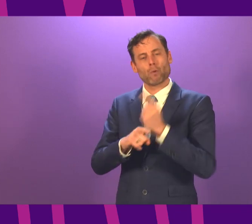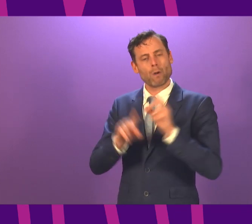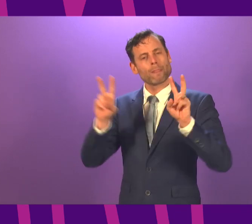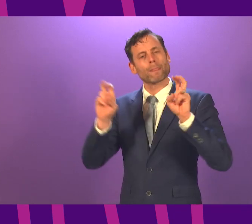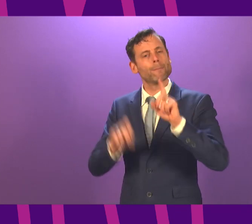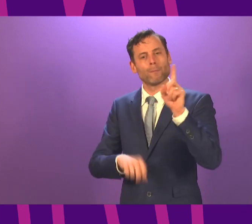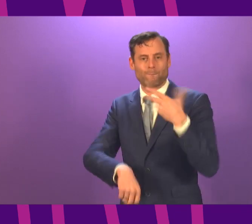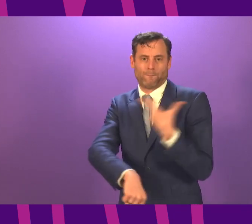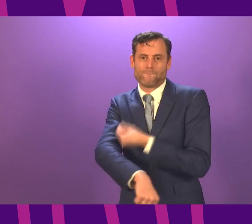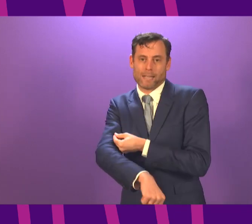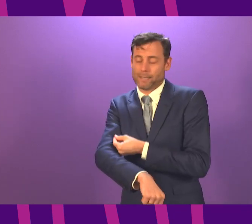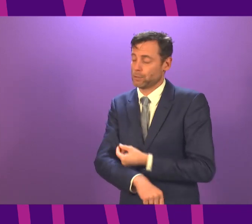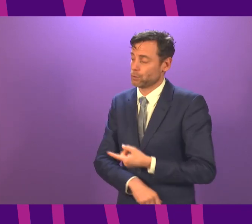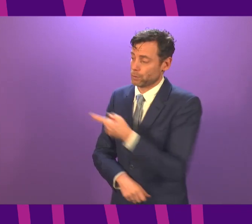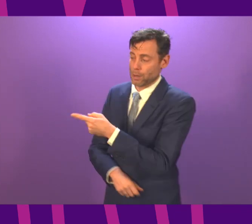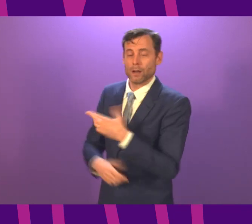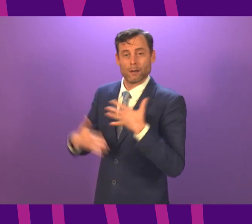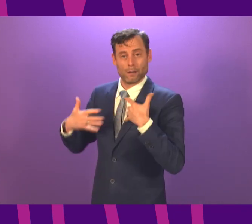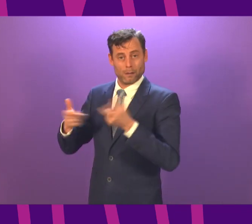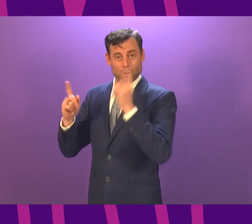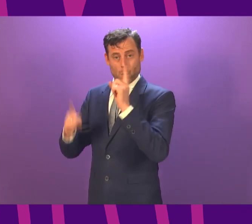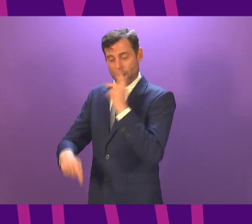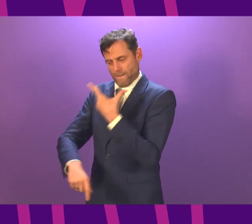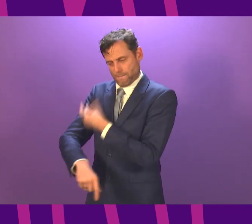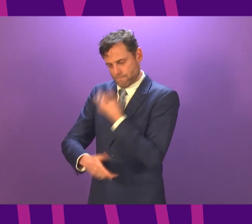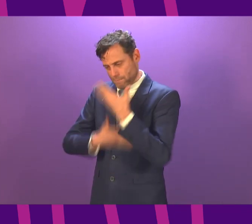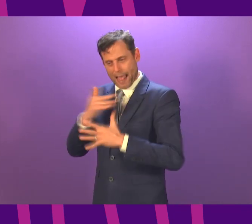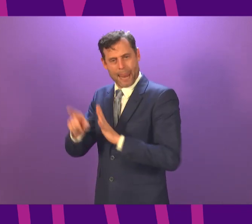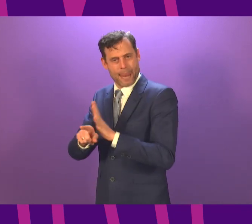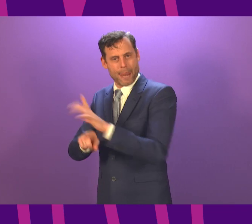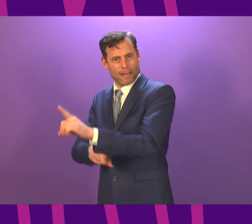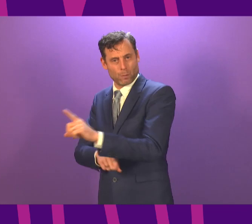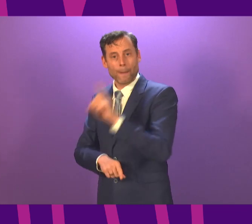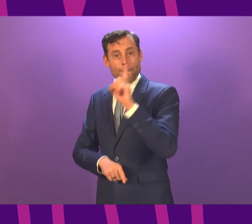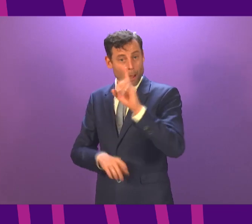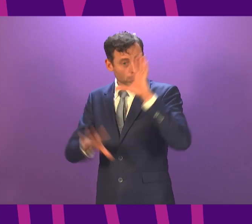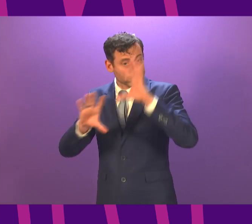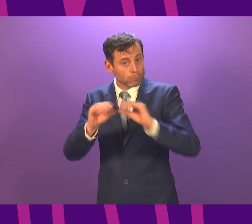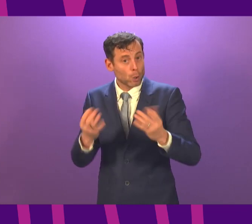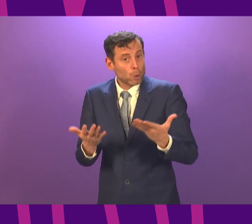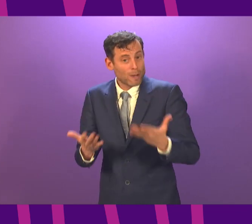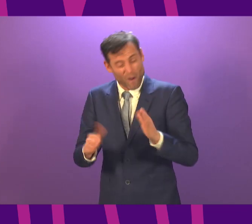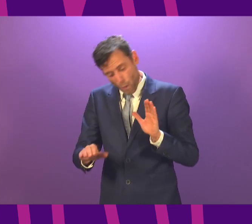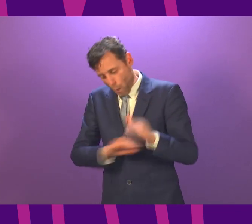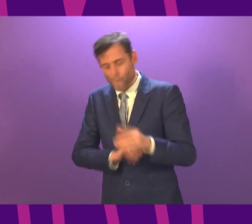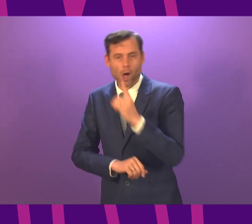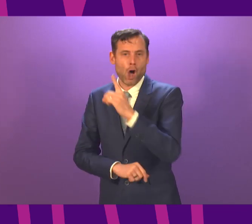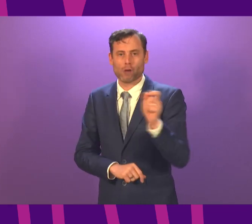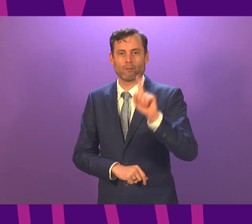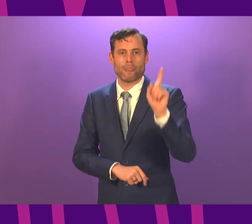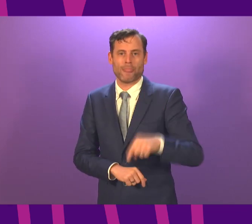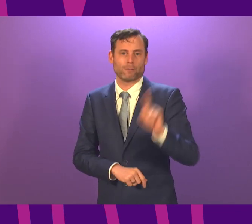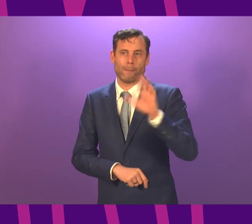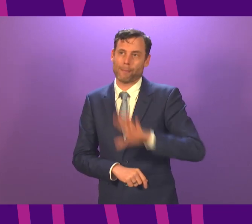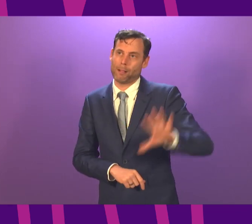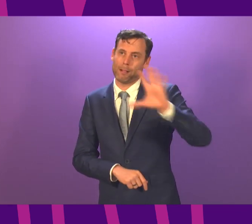update on vaccination in a statement to the chamber next week. However, I can confirm today that well over a hundred thousand people have now received